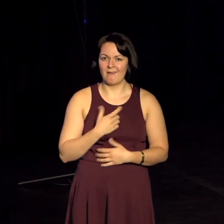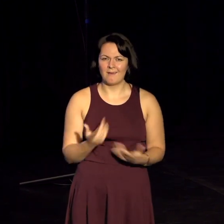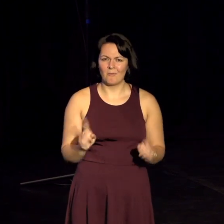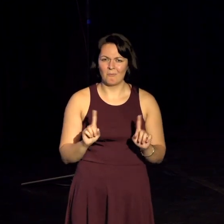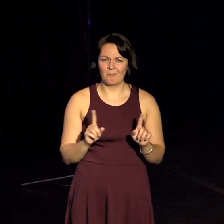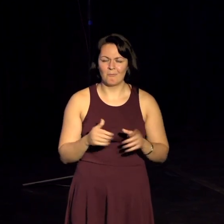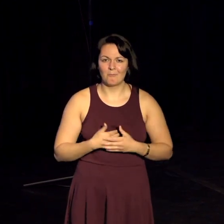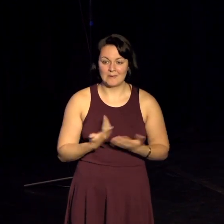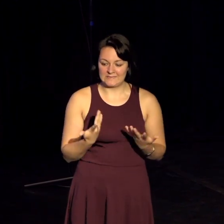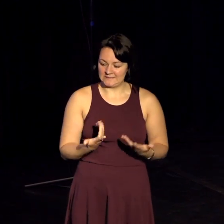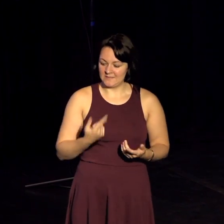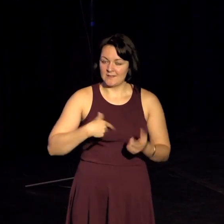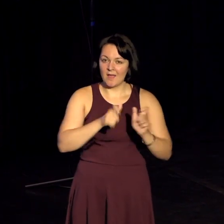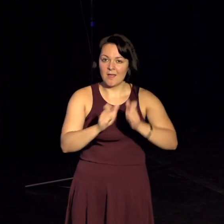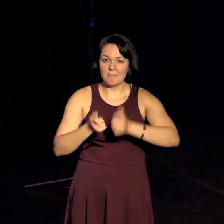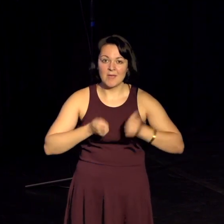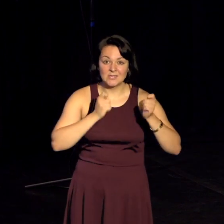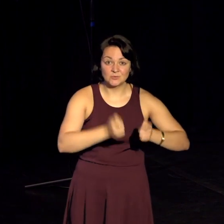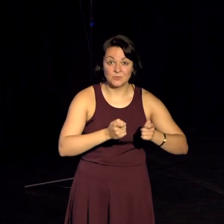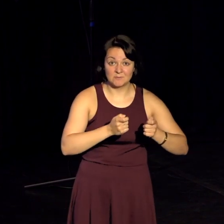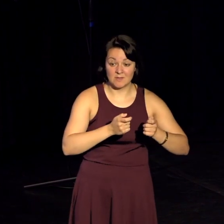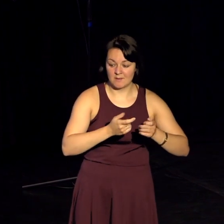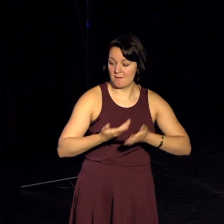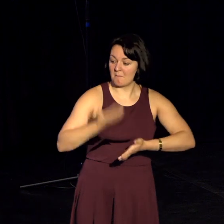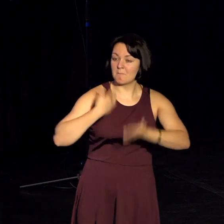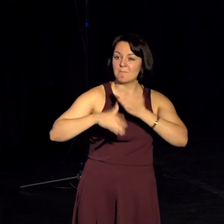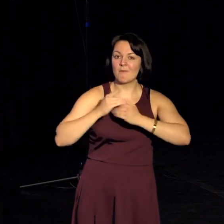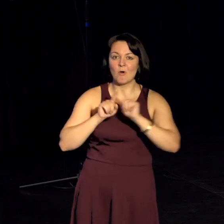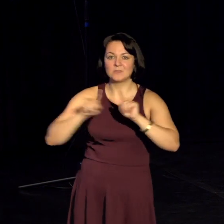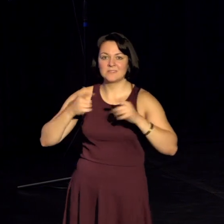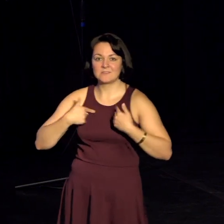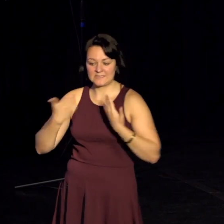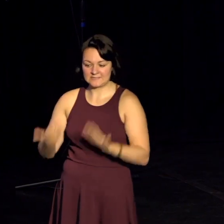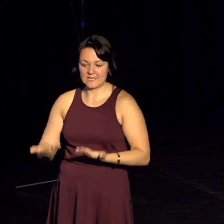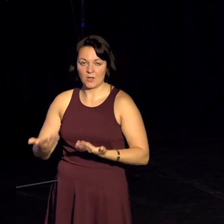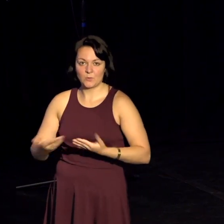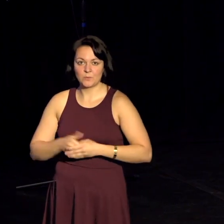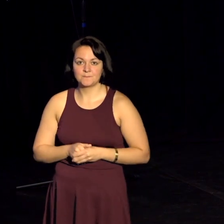how people treat me now compared to how they treat me, treated me before I had my disability.